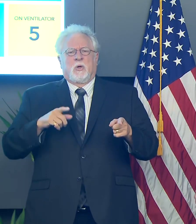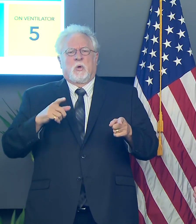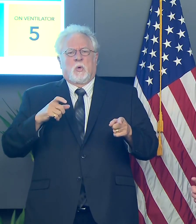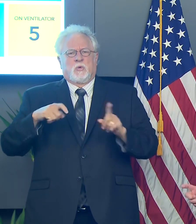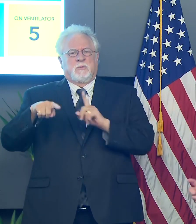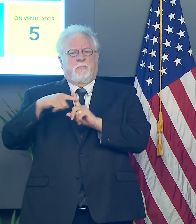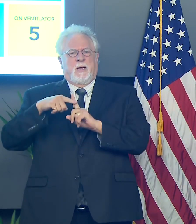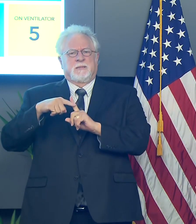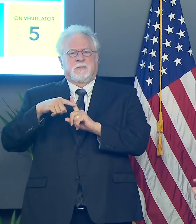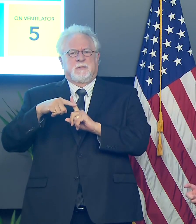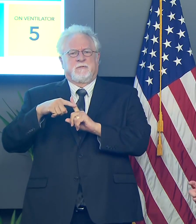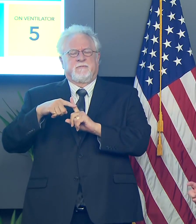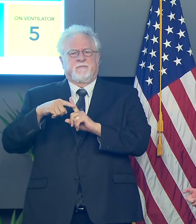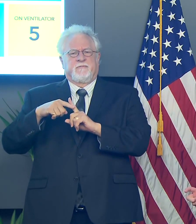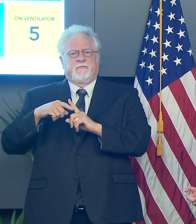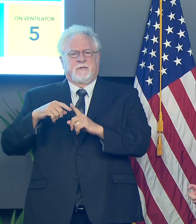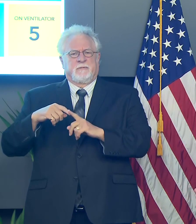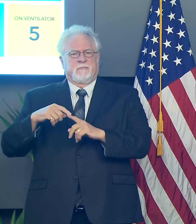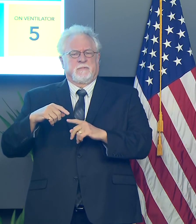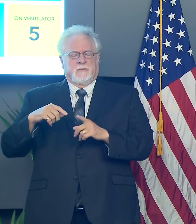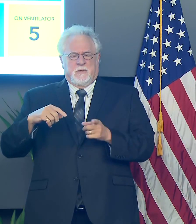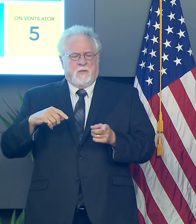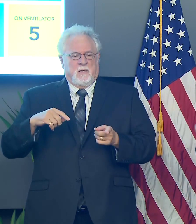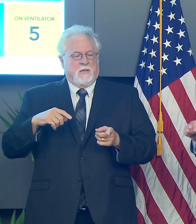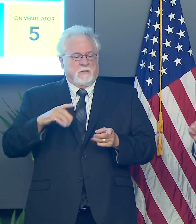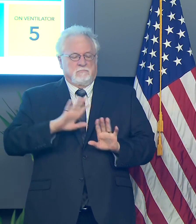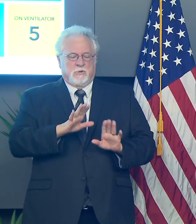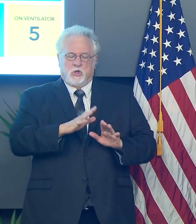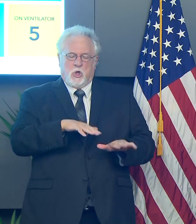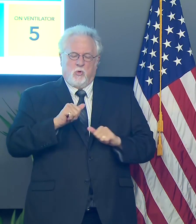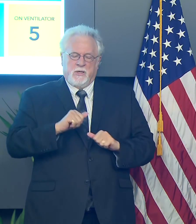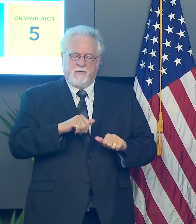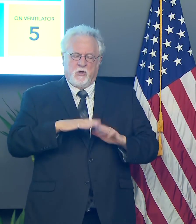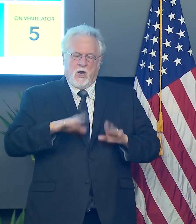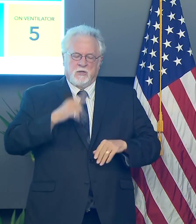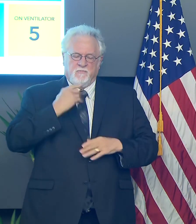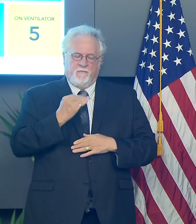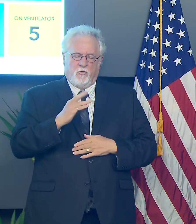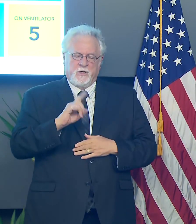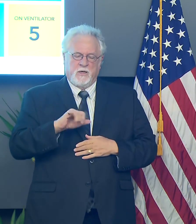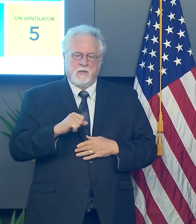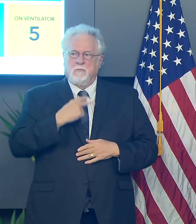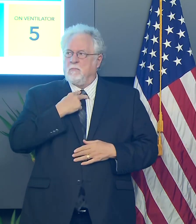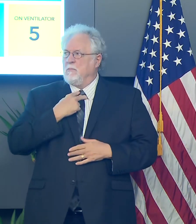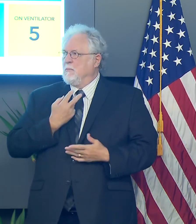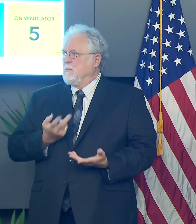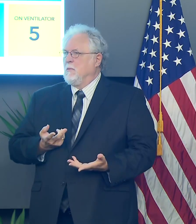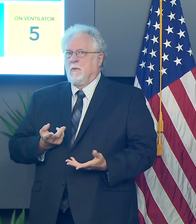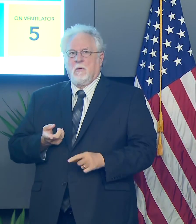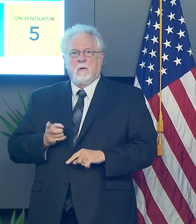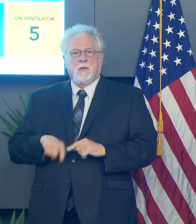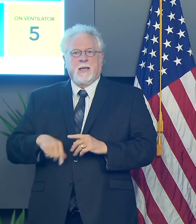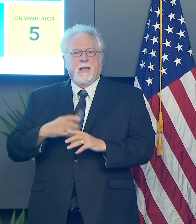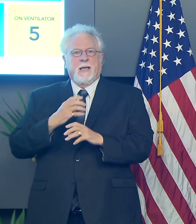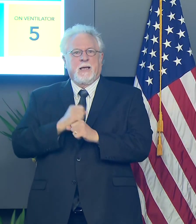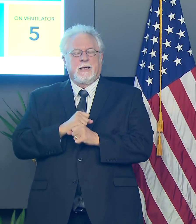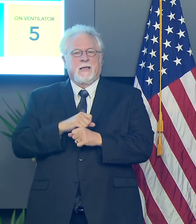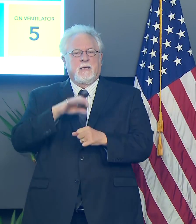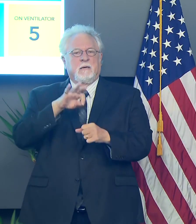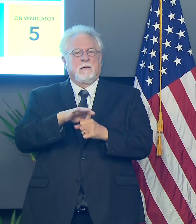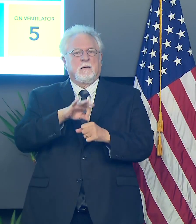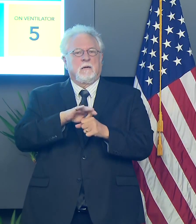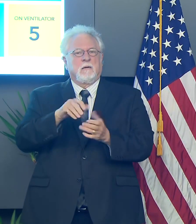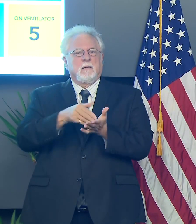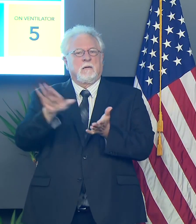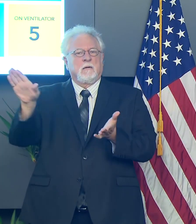positive diagnosis having COVID. And they've been told don't leave your house for 14 days. They're not eligible to request